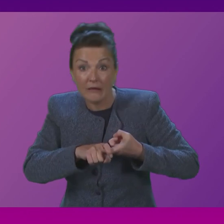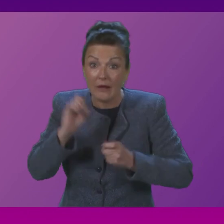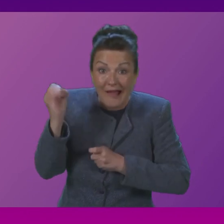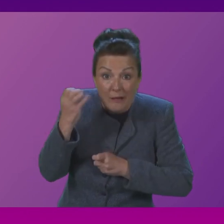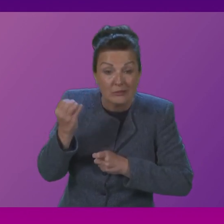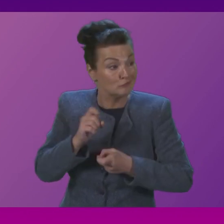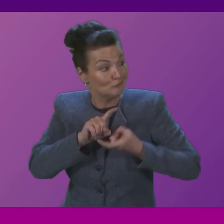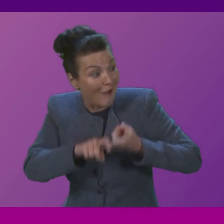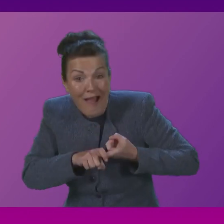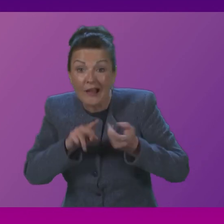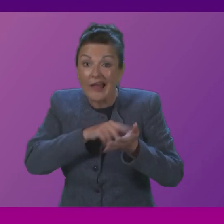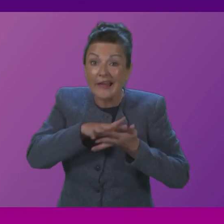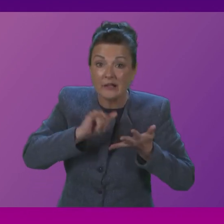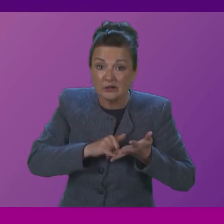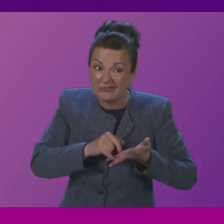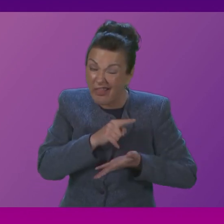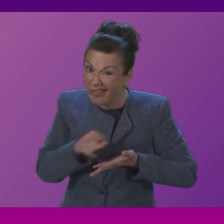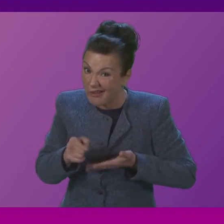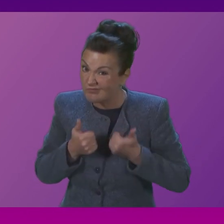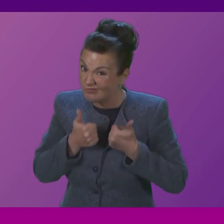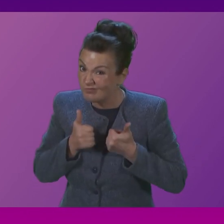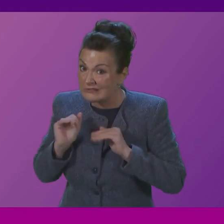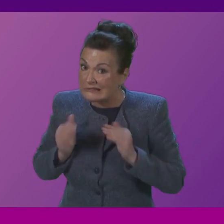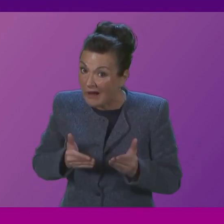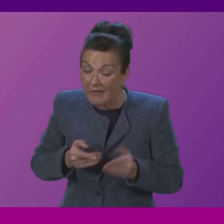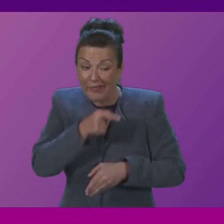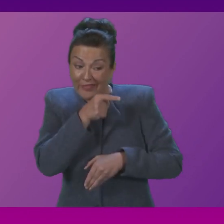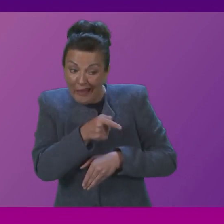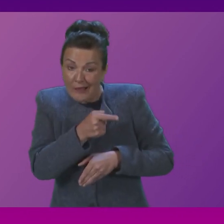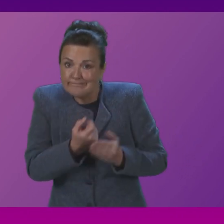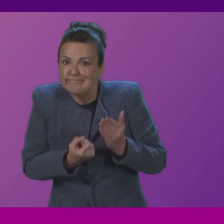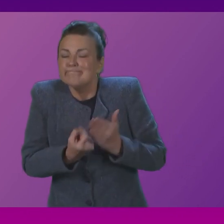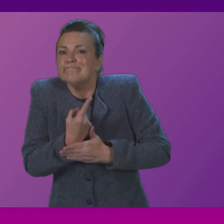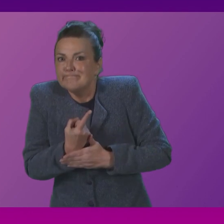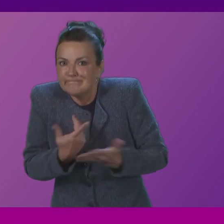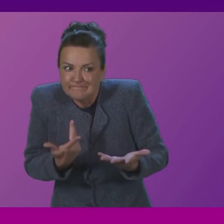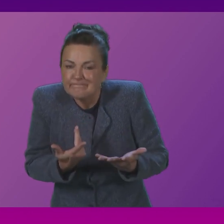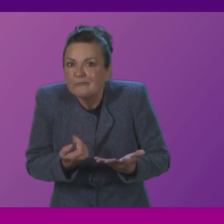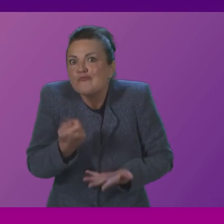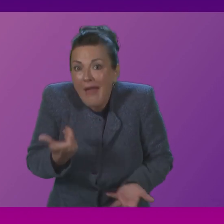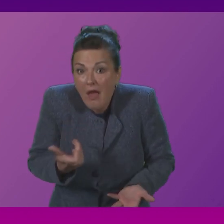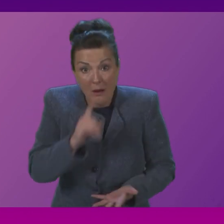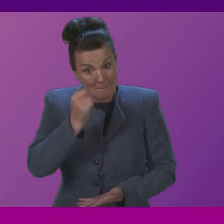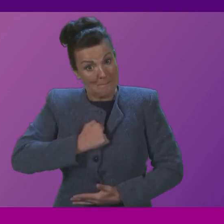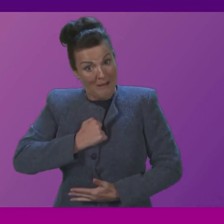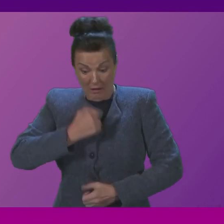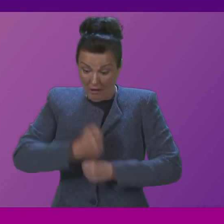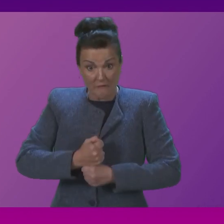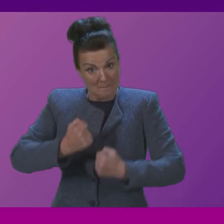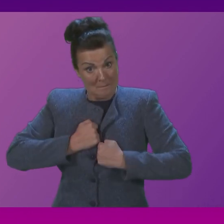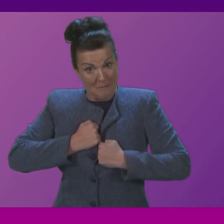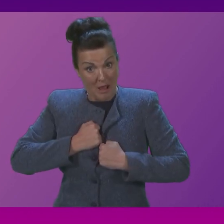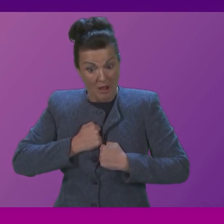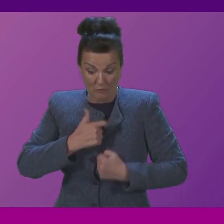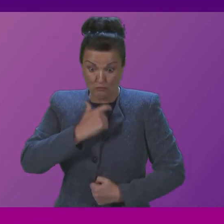extraordinarily good service from those who work in our National Health Service. The duty of me and my Government is to ensure, through investment